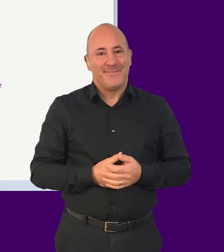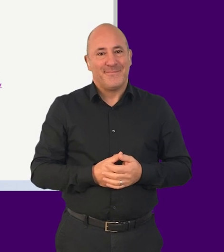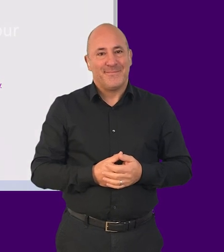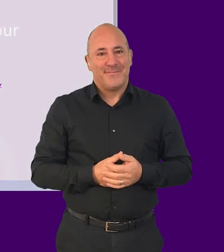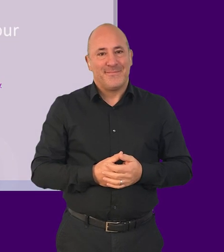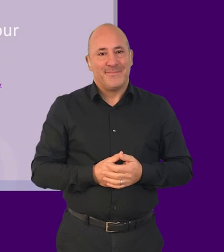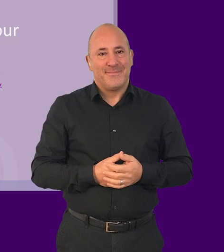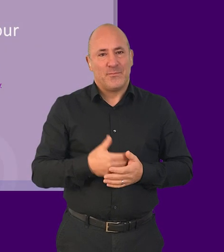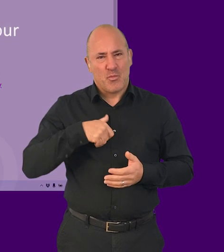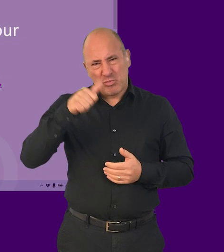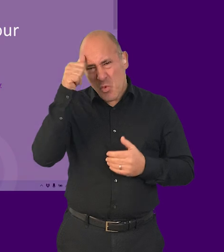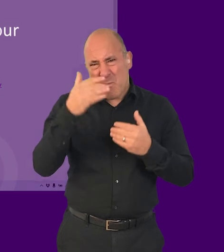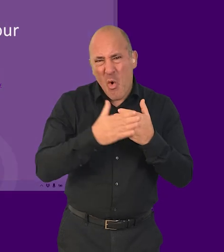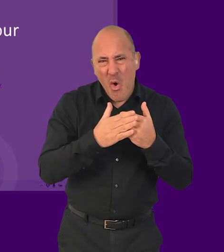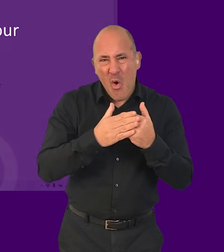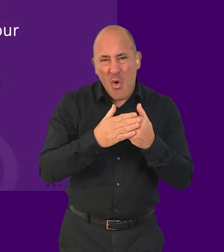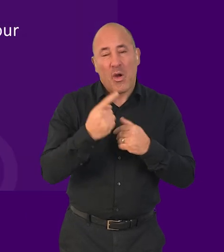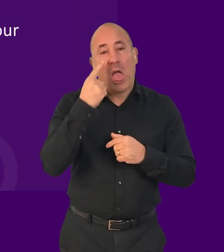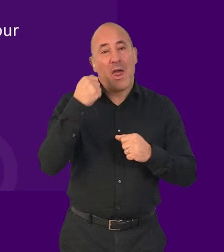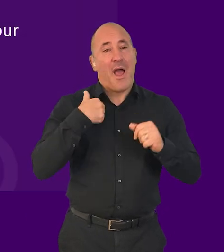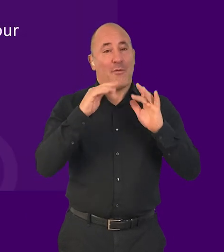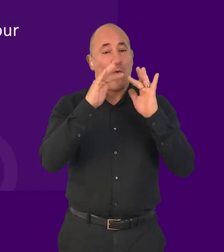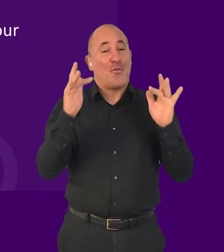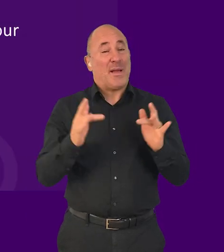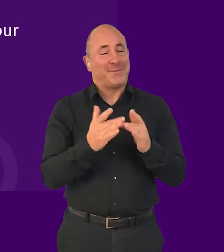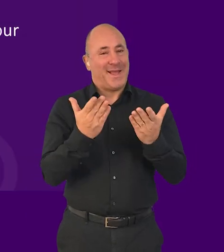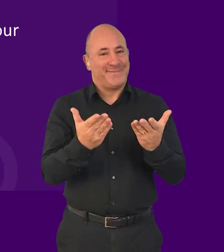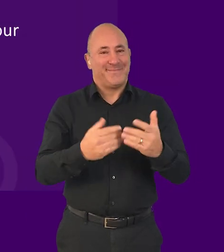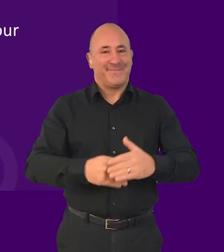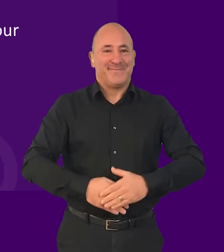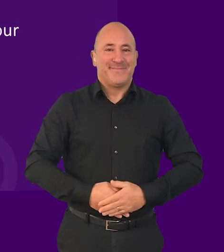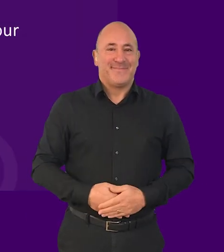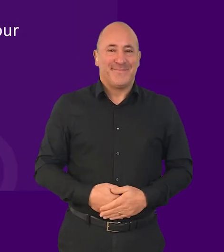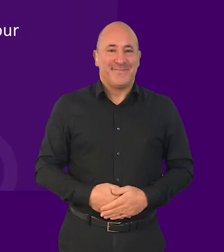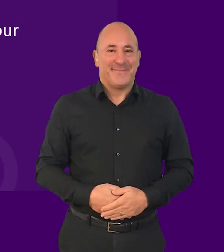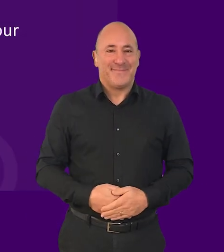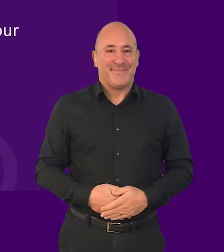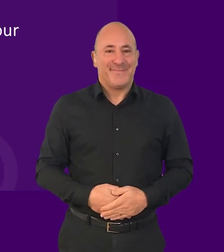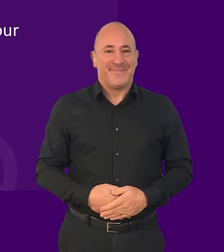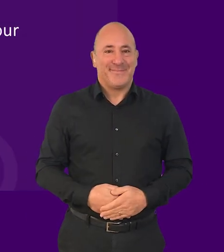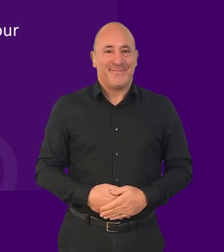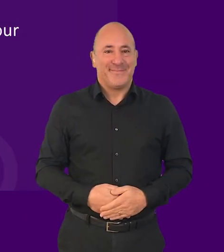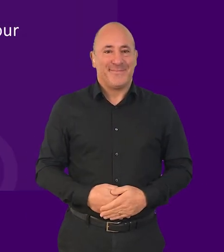To find out more about accessibility, visit our website at tetralogical.com